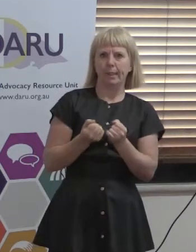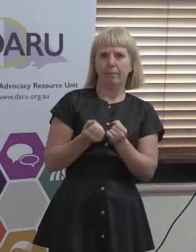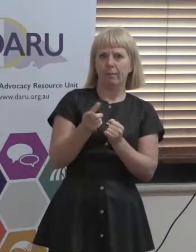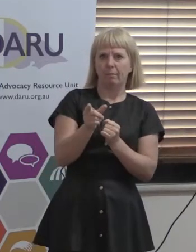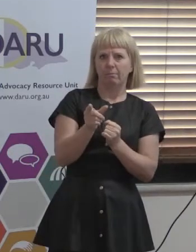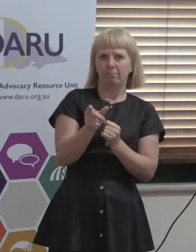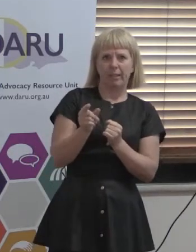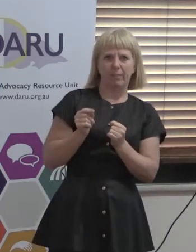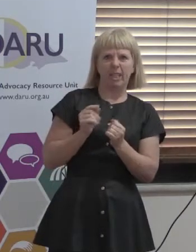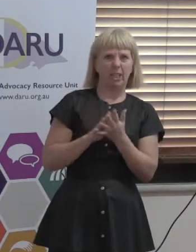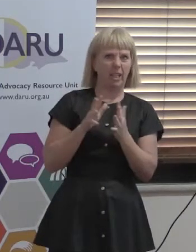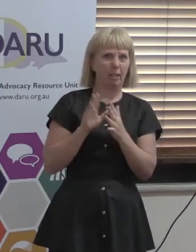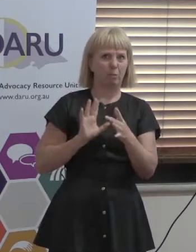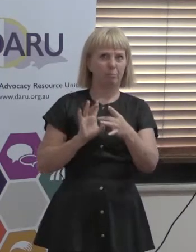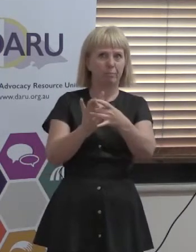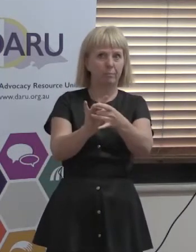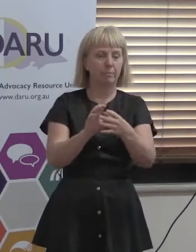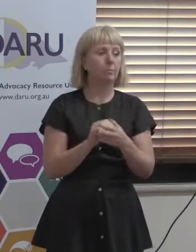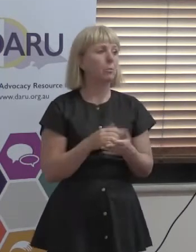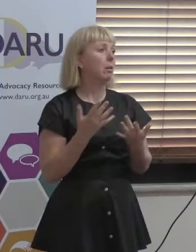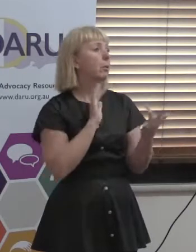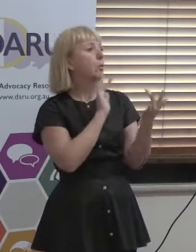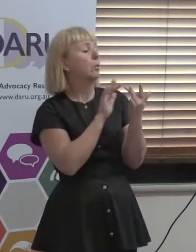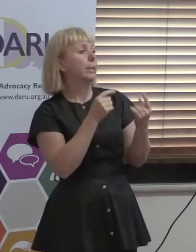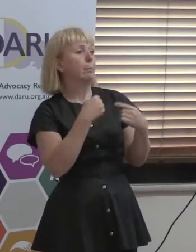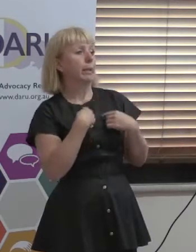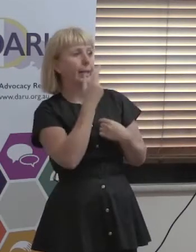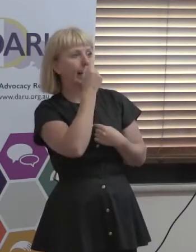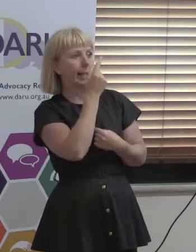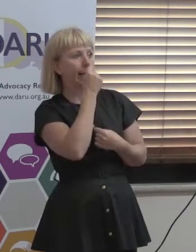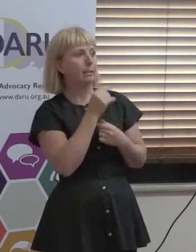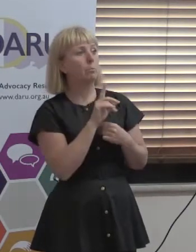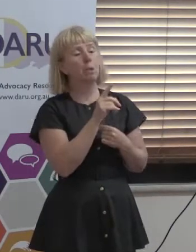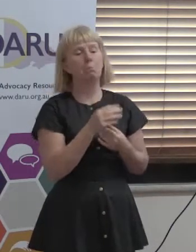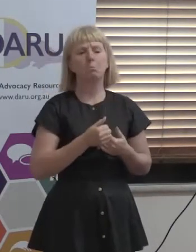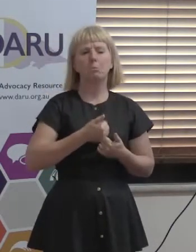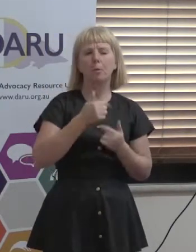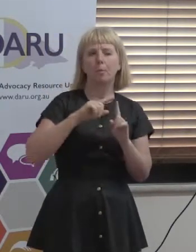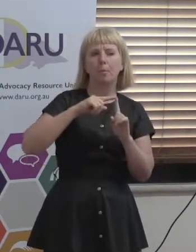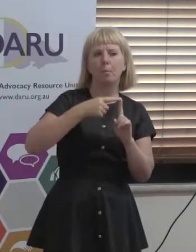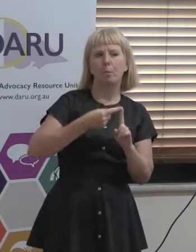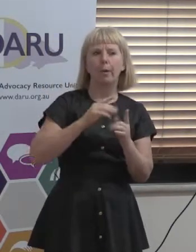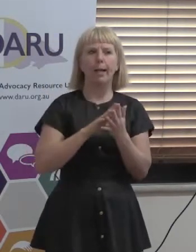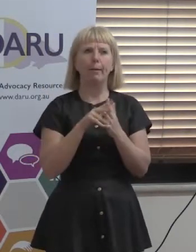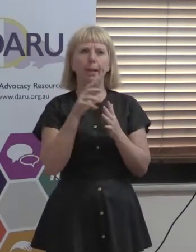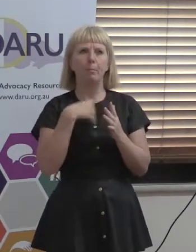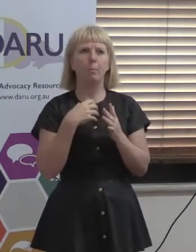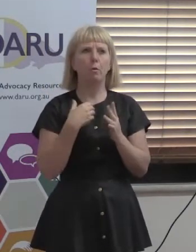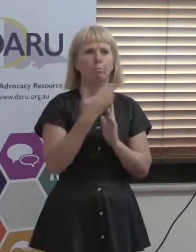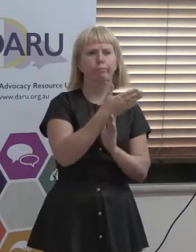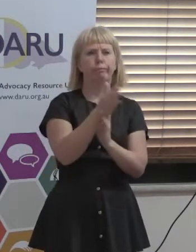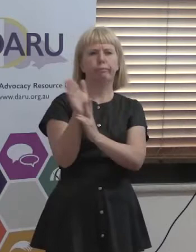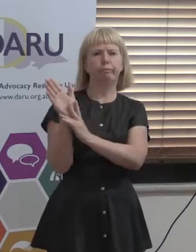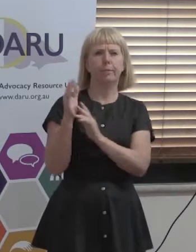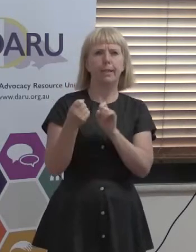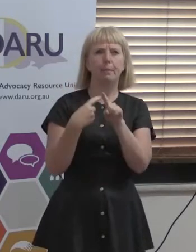How do we access it? I would say just contact me, it'd be a starting point. But that does raise a question how to do that more generally. What we might